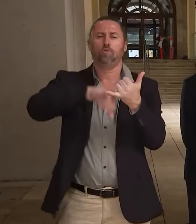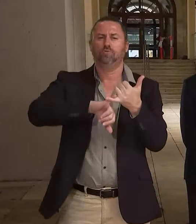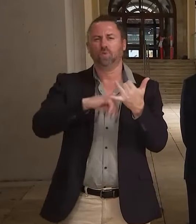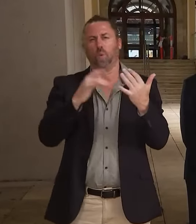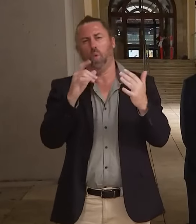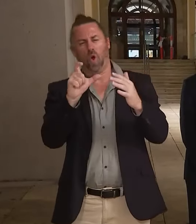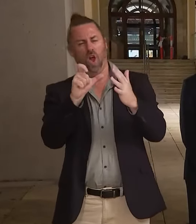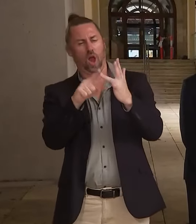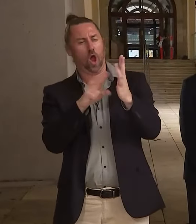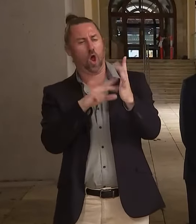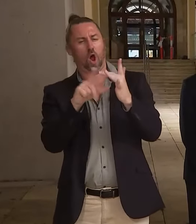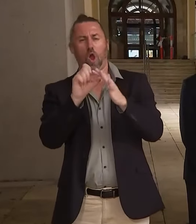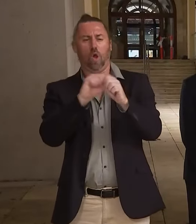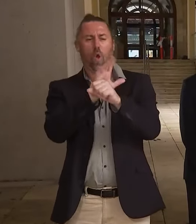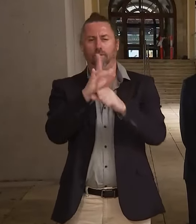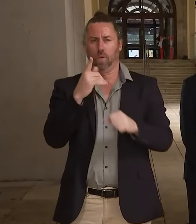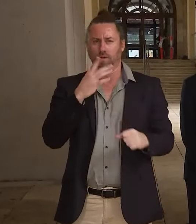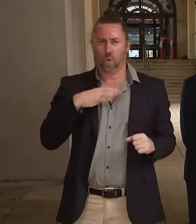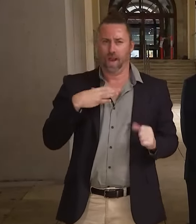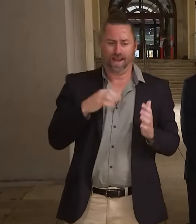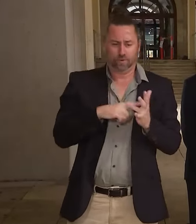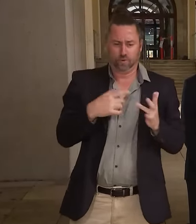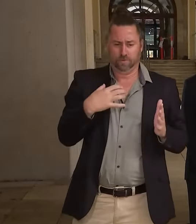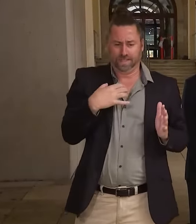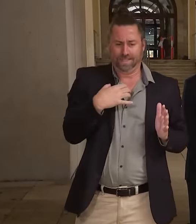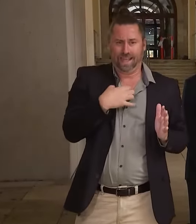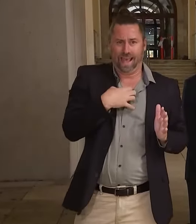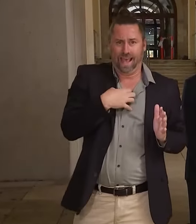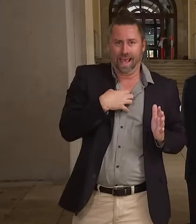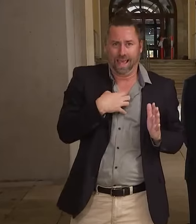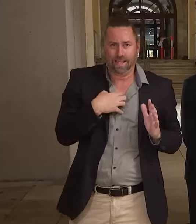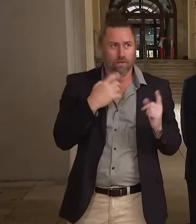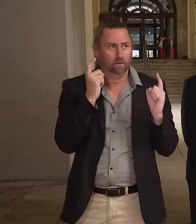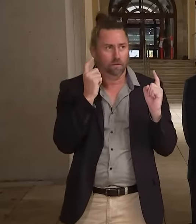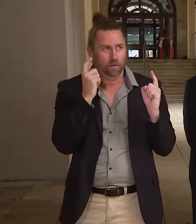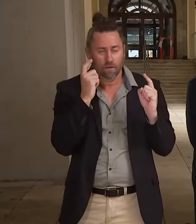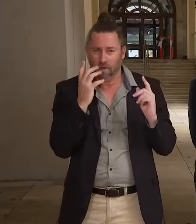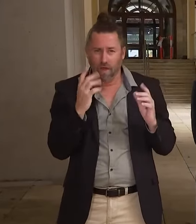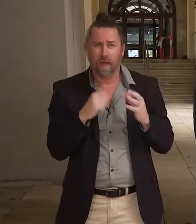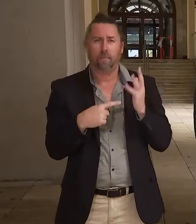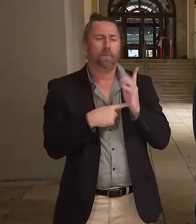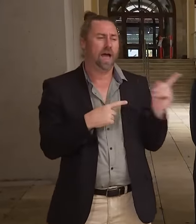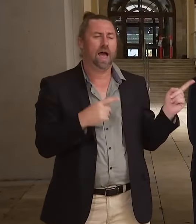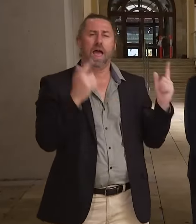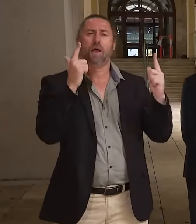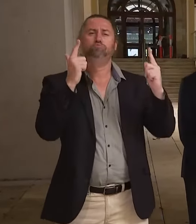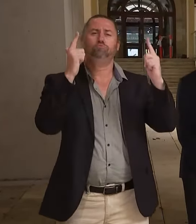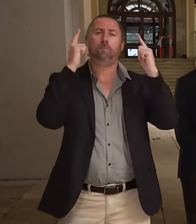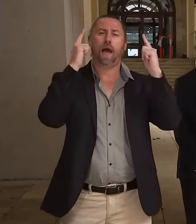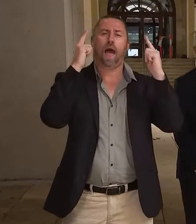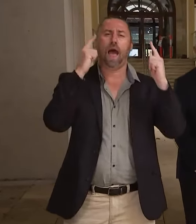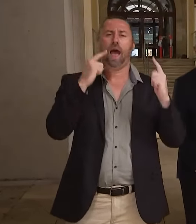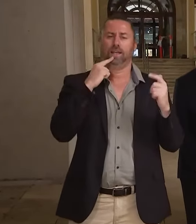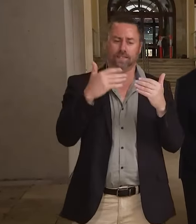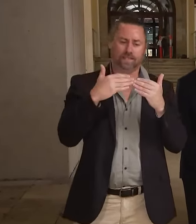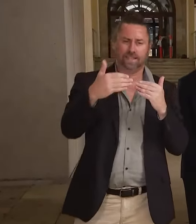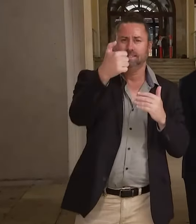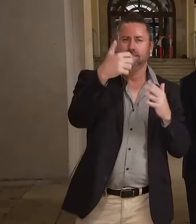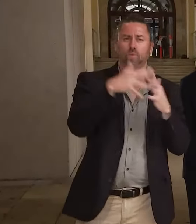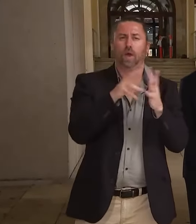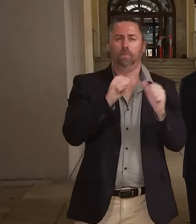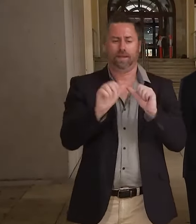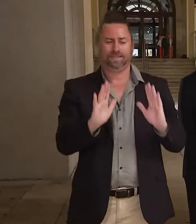Durand we should fear it is the way that we seem to be fearing it. But then we've got the Premier telling us to stay at home for the next six weeks.